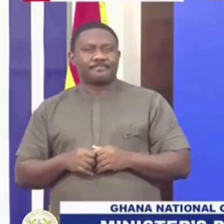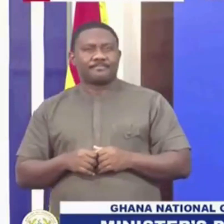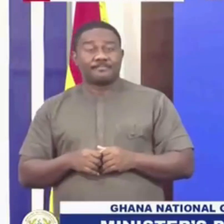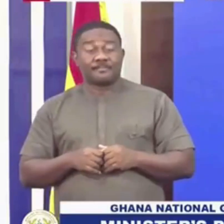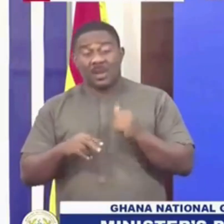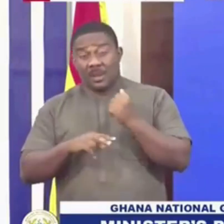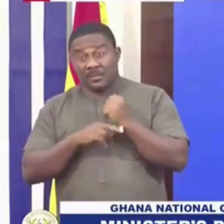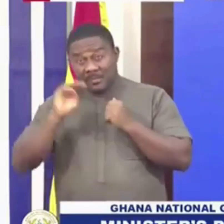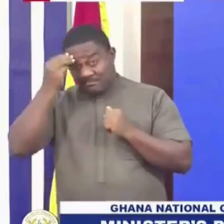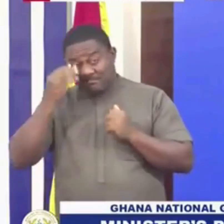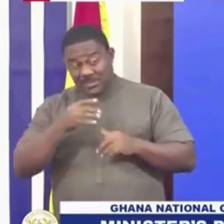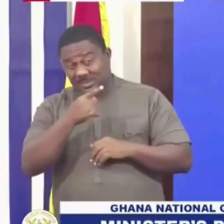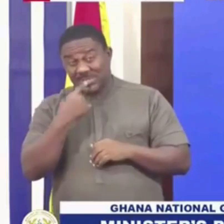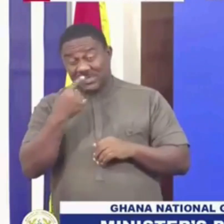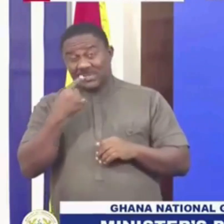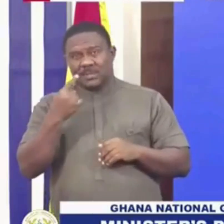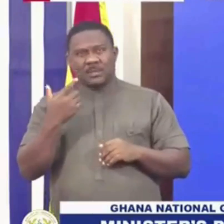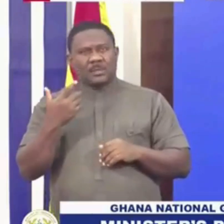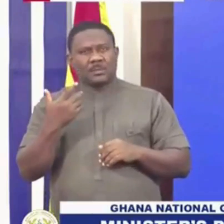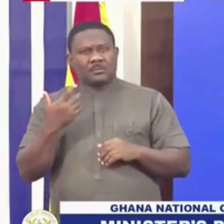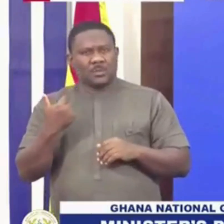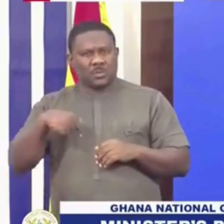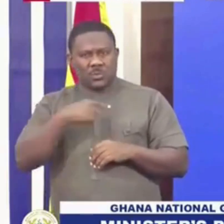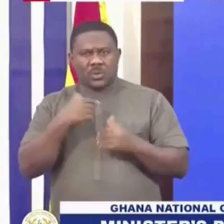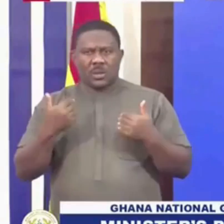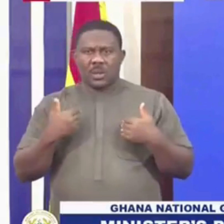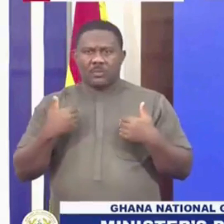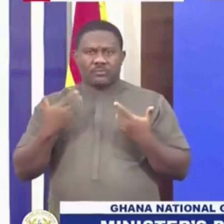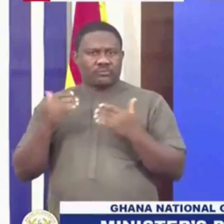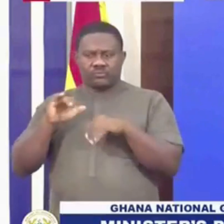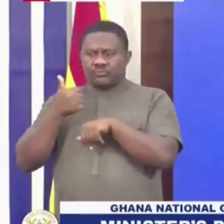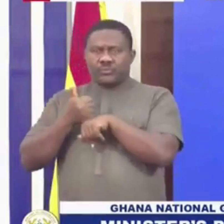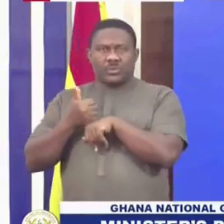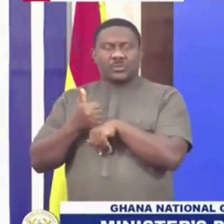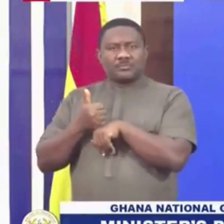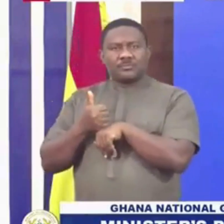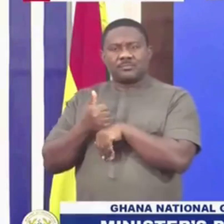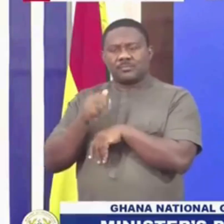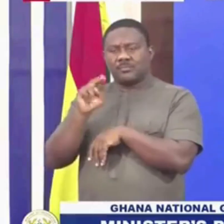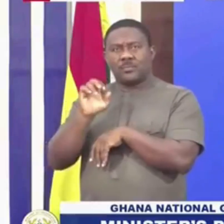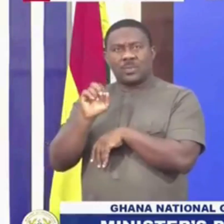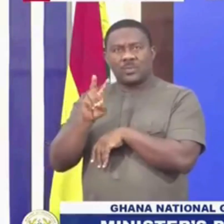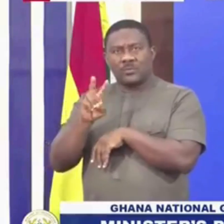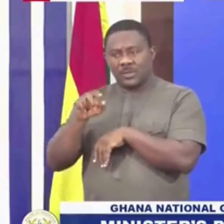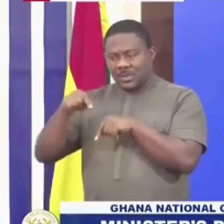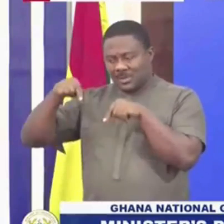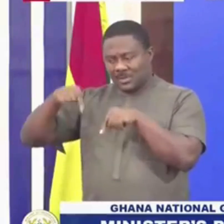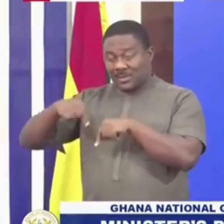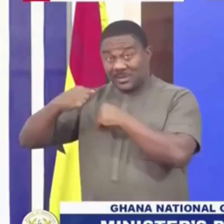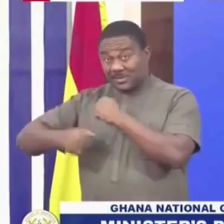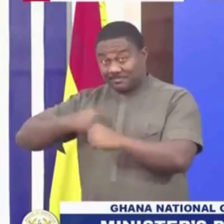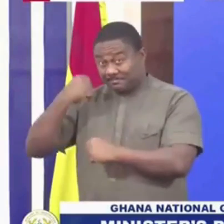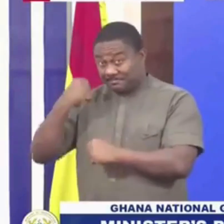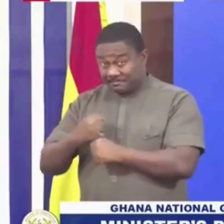had its infrastructure actually installed by November 2024. November 2024, we had